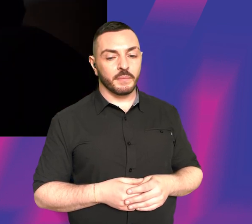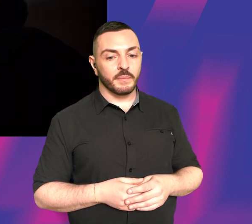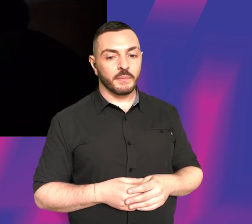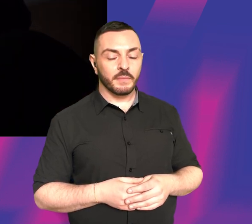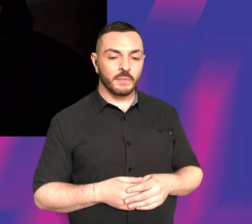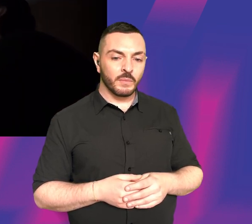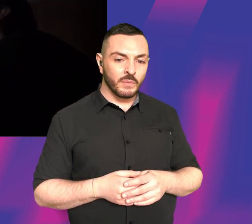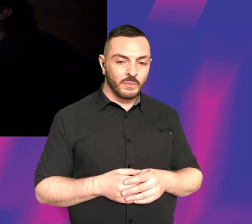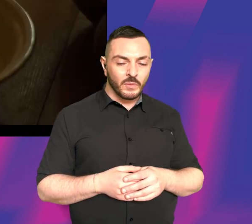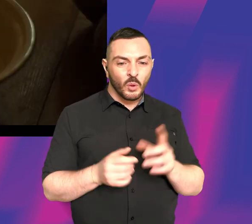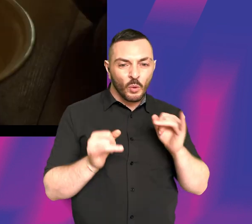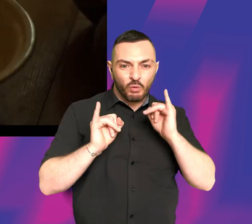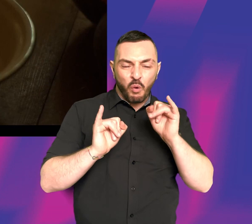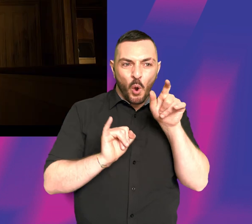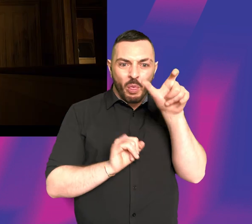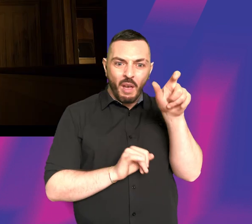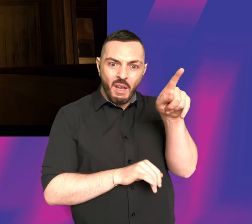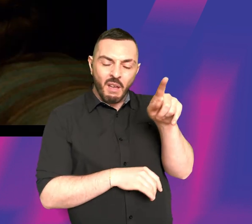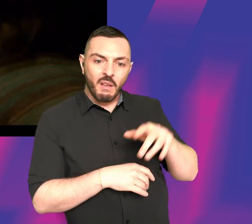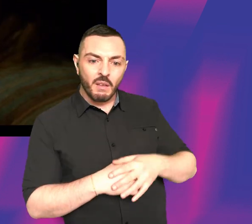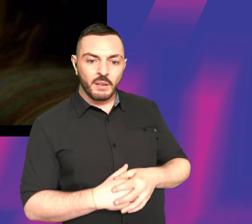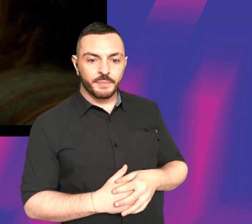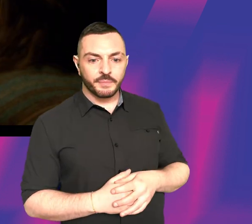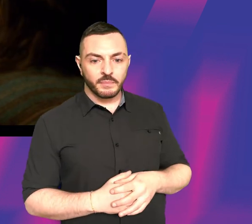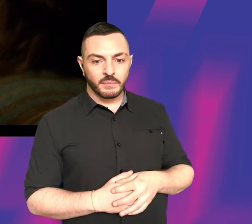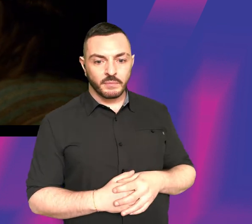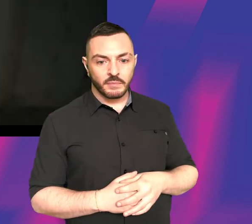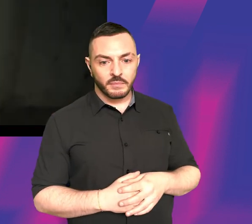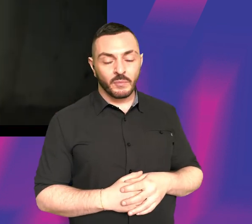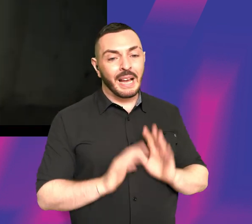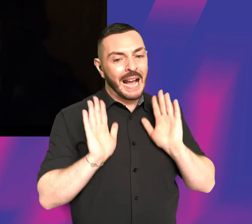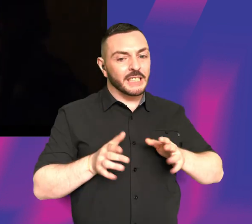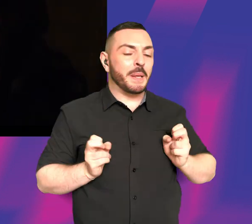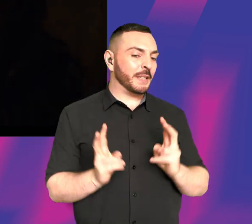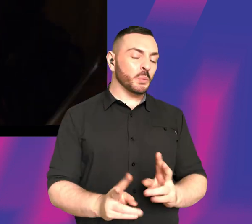What's wrong with her? It has to be this way.